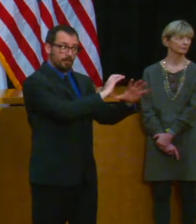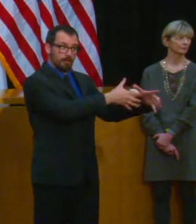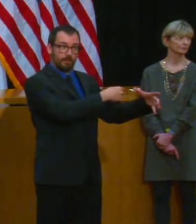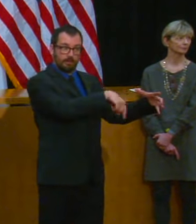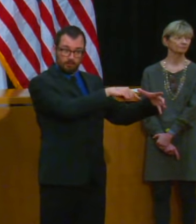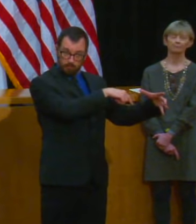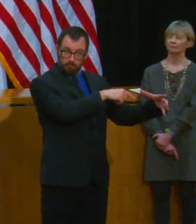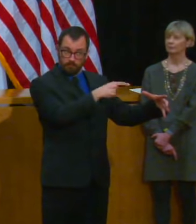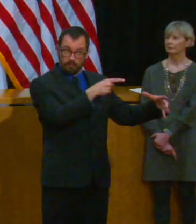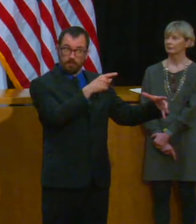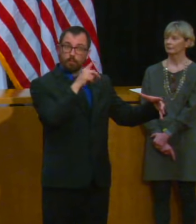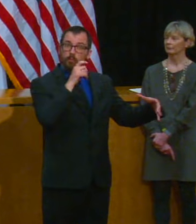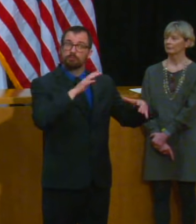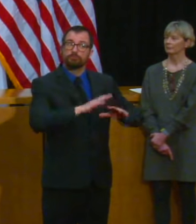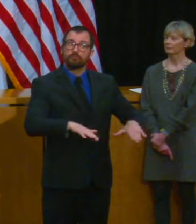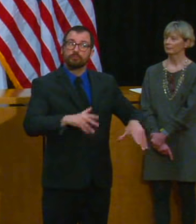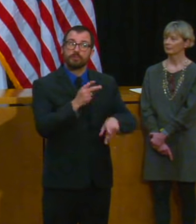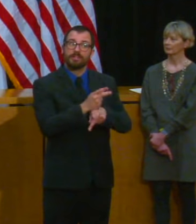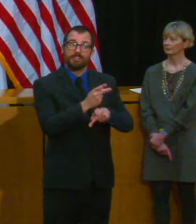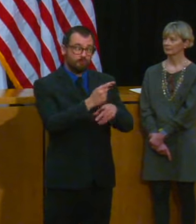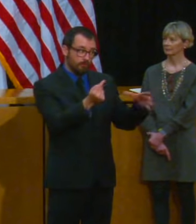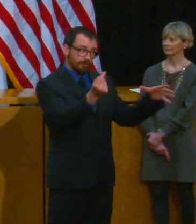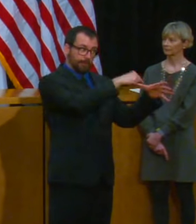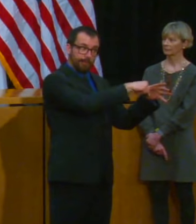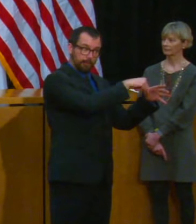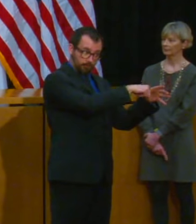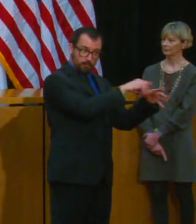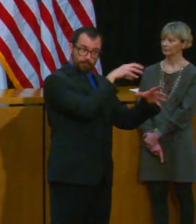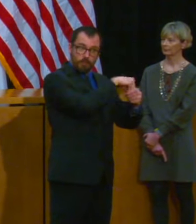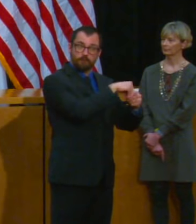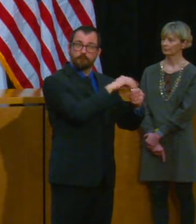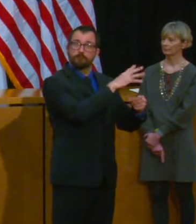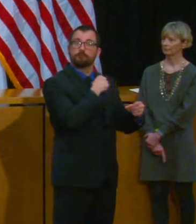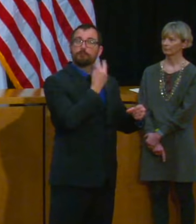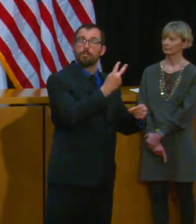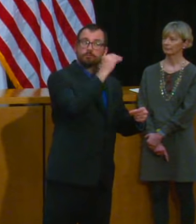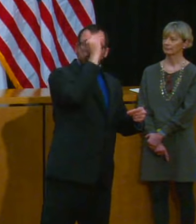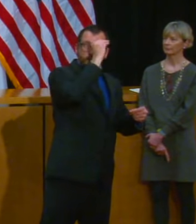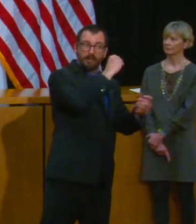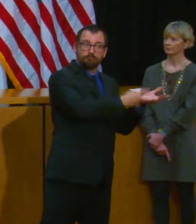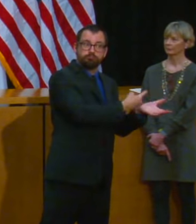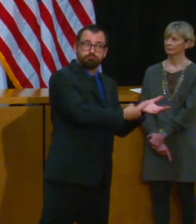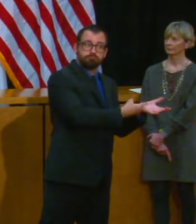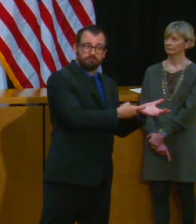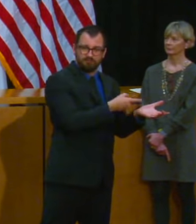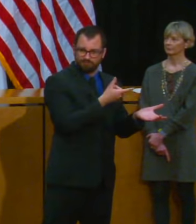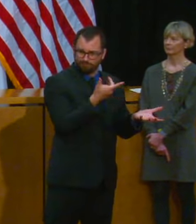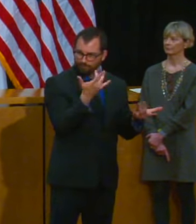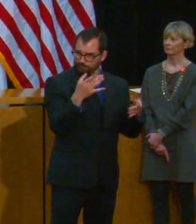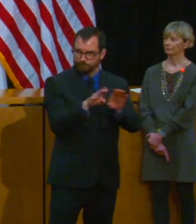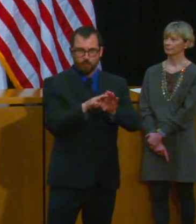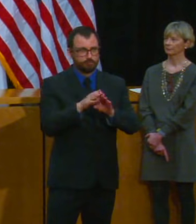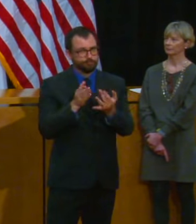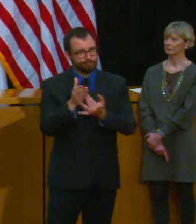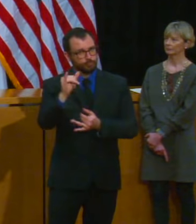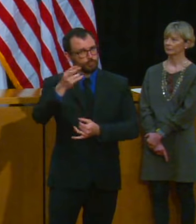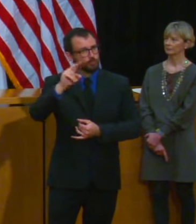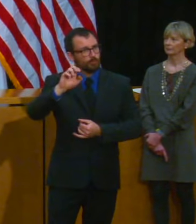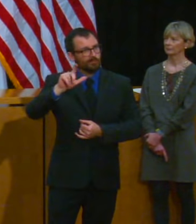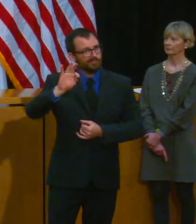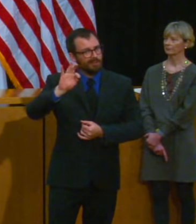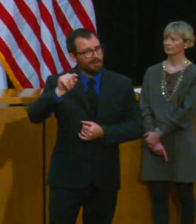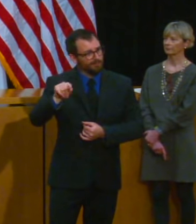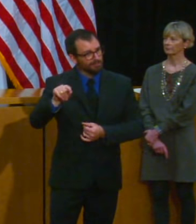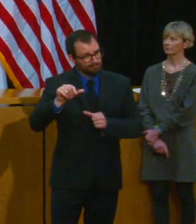how are they how are they supposed to be dealing with this right now and also to parents what kind of how much are you thinking of their